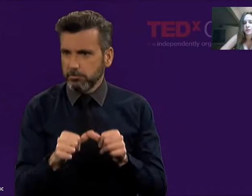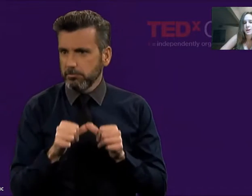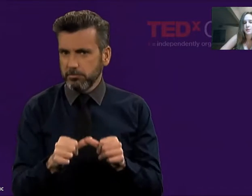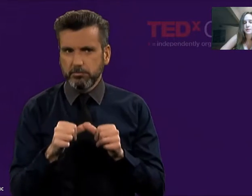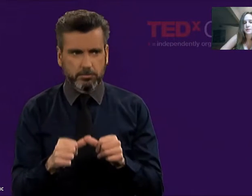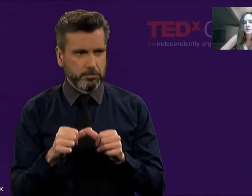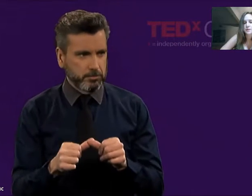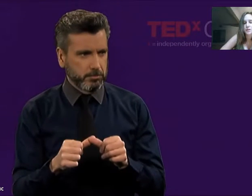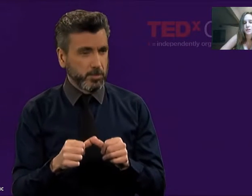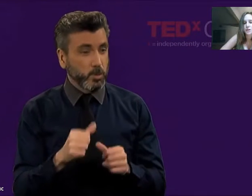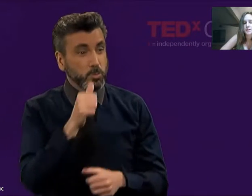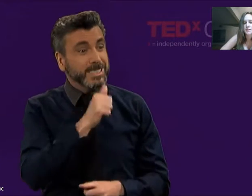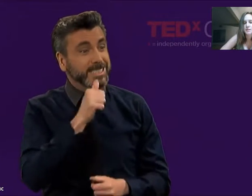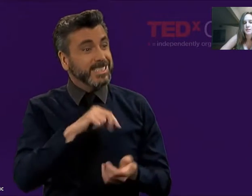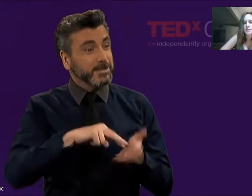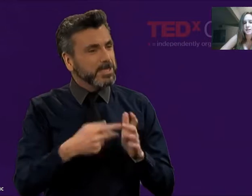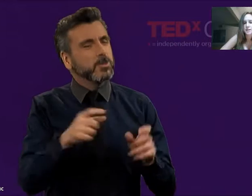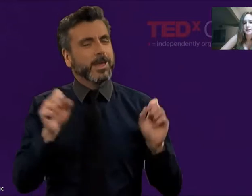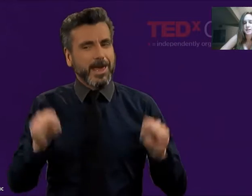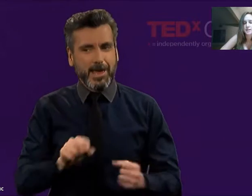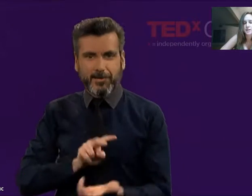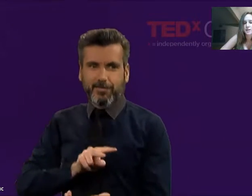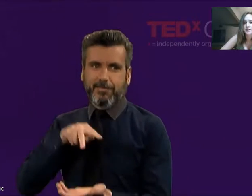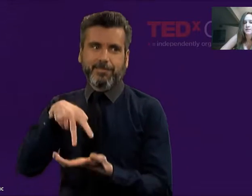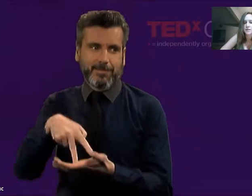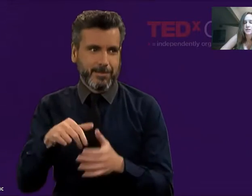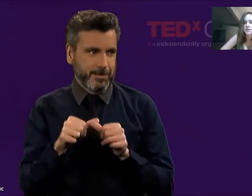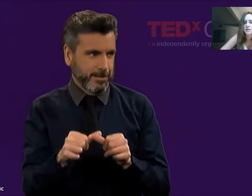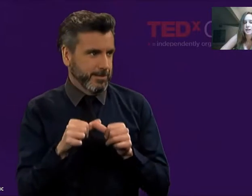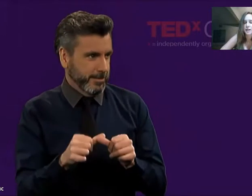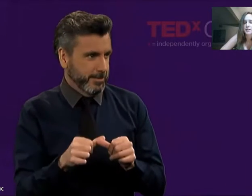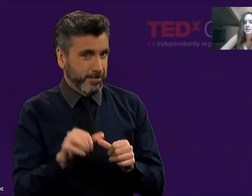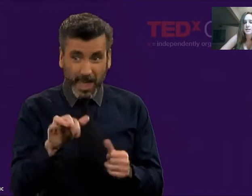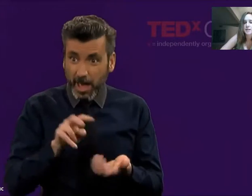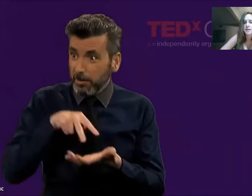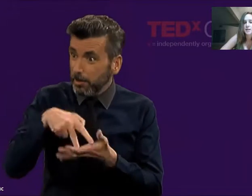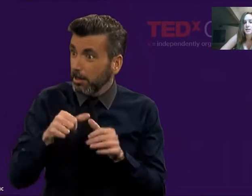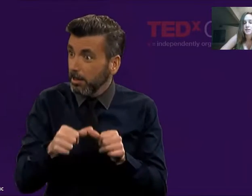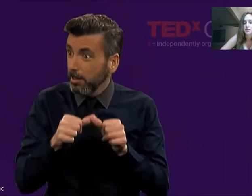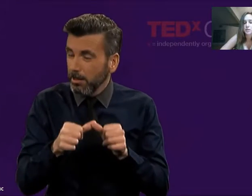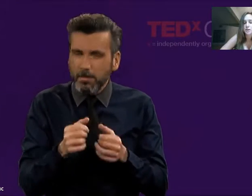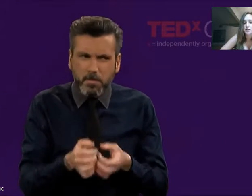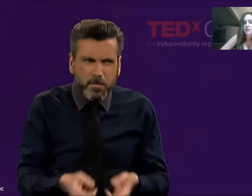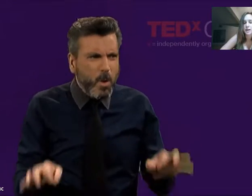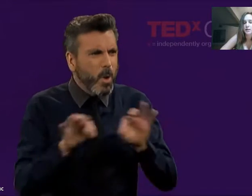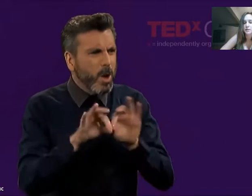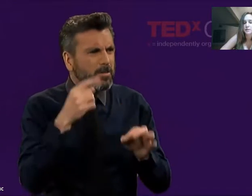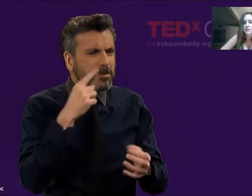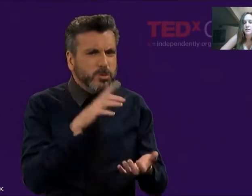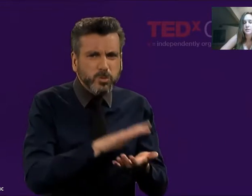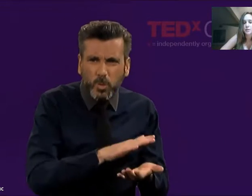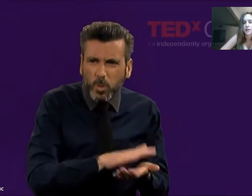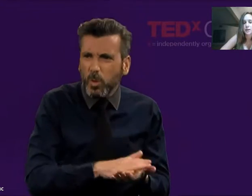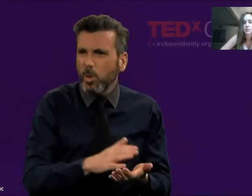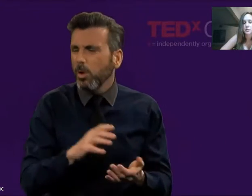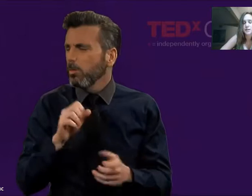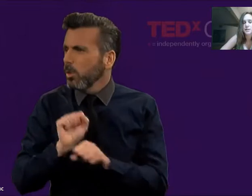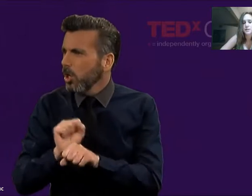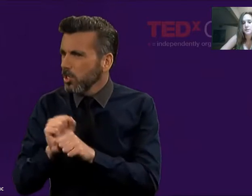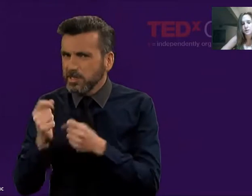However, if you have a strong sense of resilience and adversity strikes, you'll still be knocked back on your feet, but it'll be easier for you